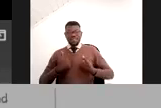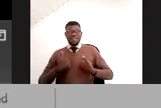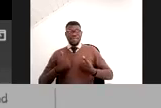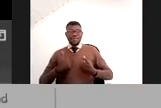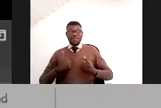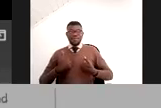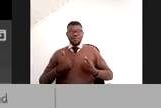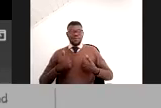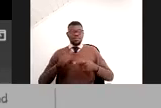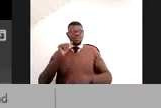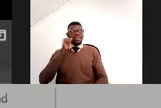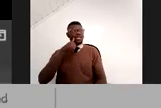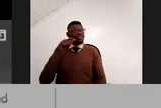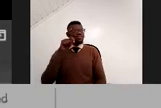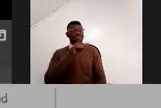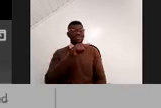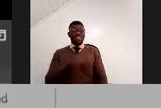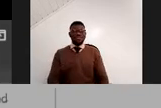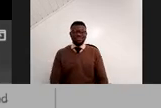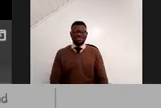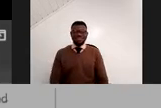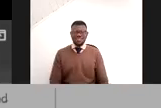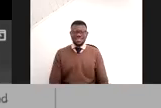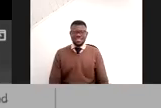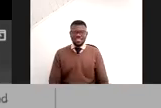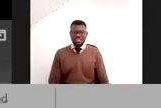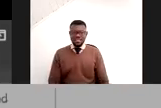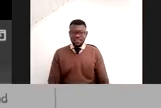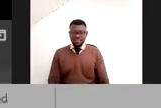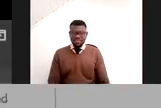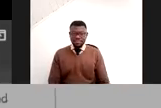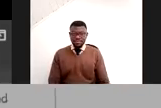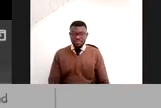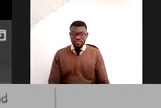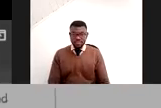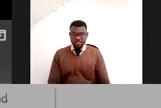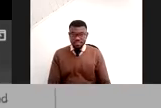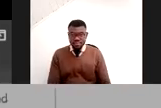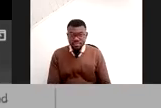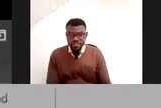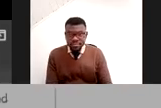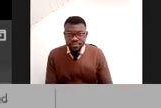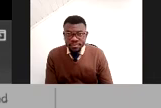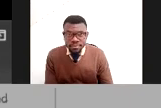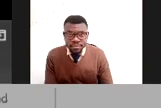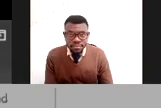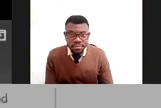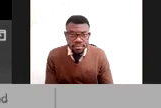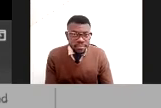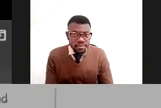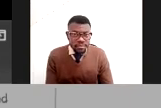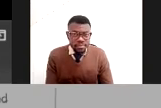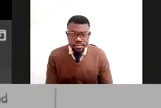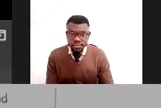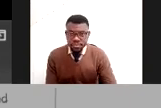bouquet than just putting 10 stamps like an industry robot into a bunch. So that's a win-win. So